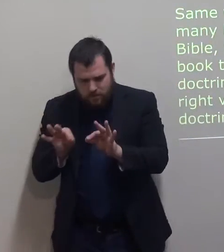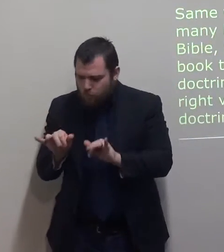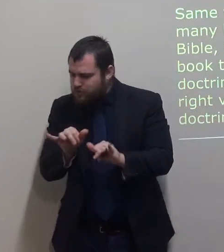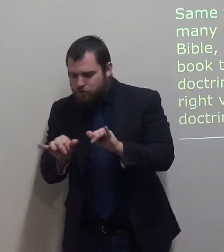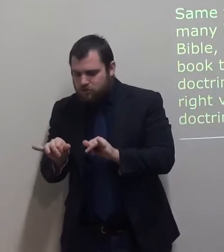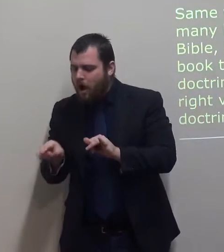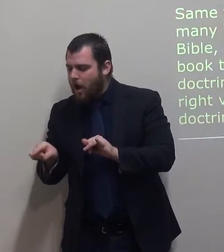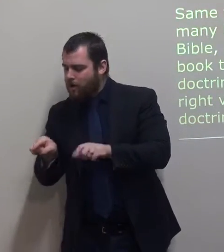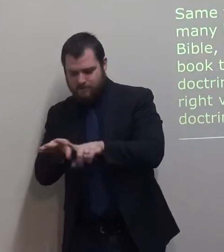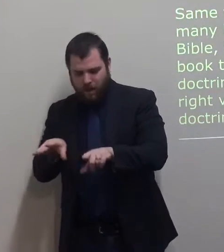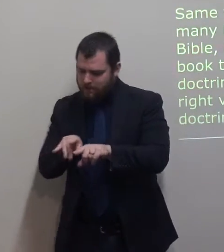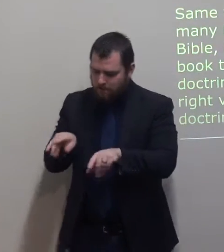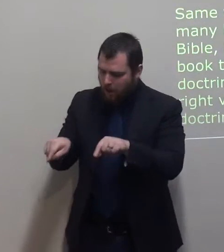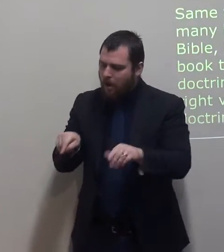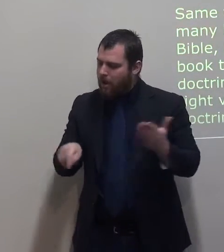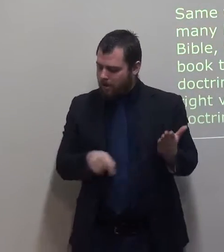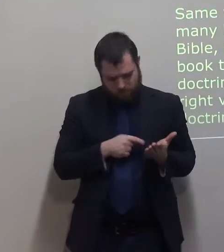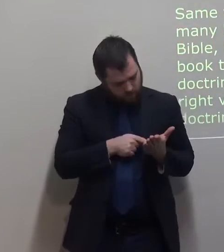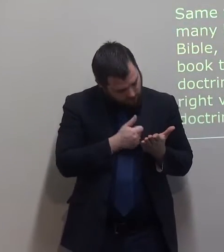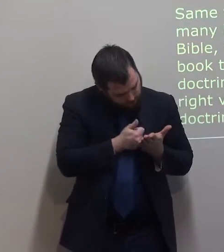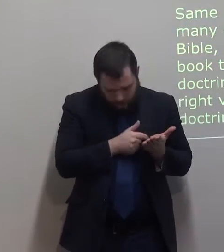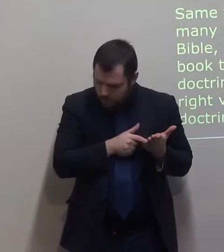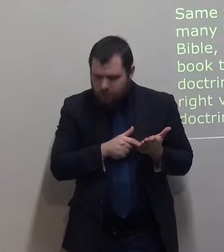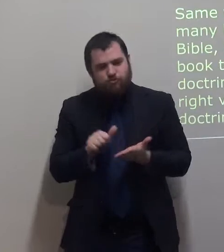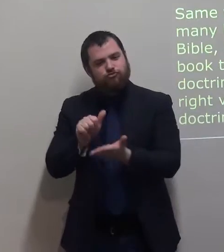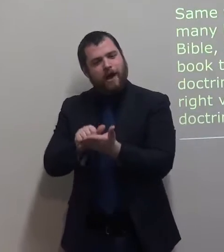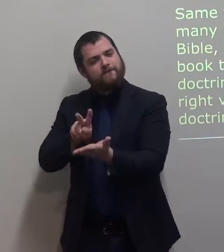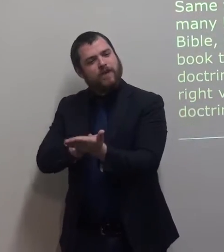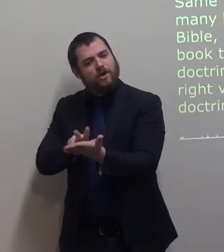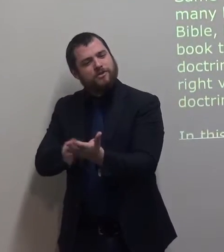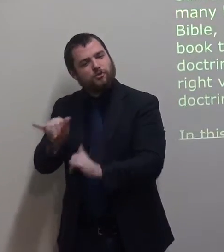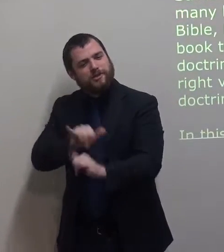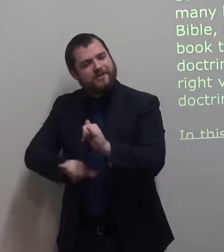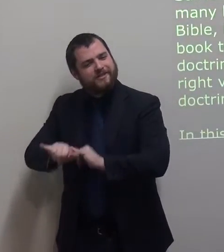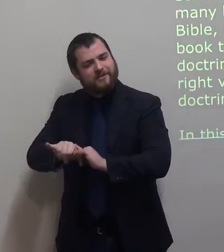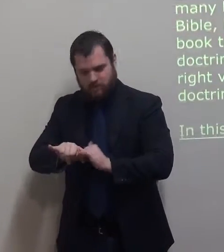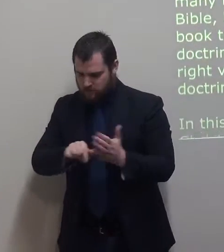The doctrine book will help me find the right places and remember the doctrines easily.